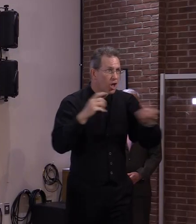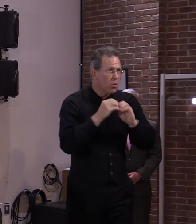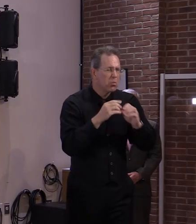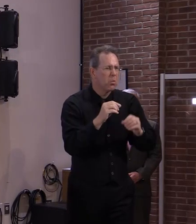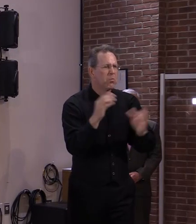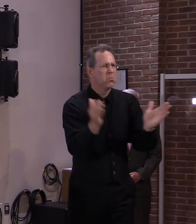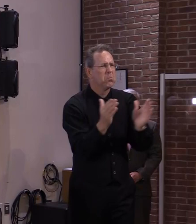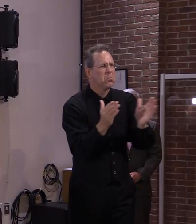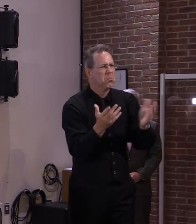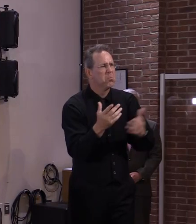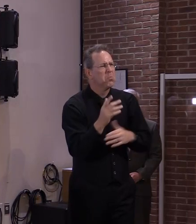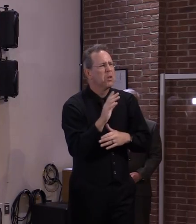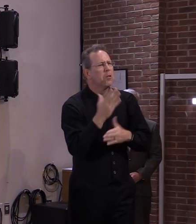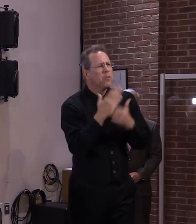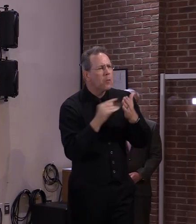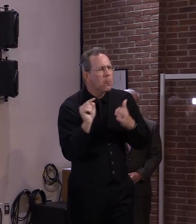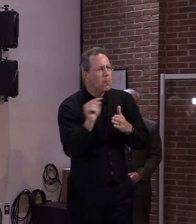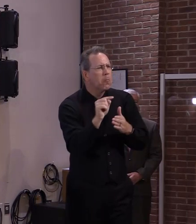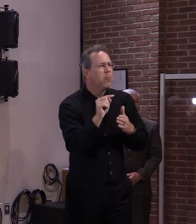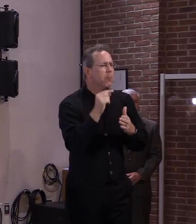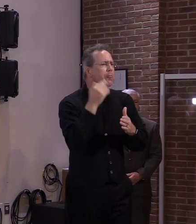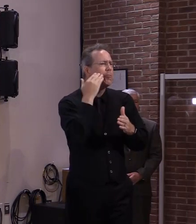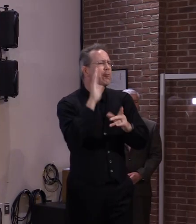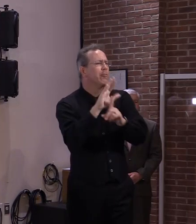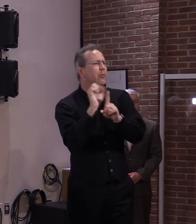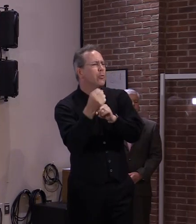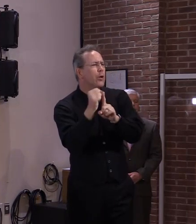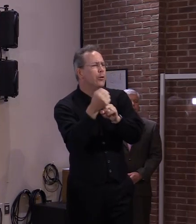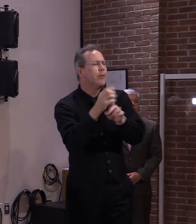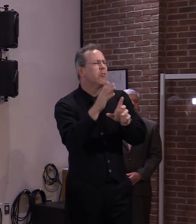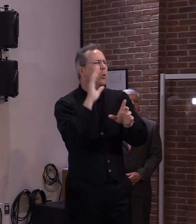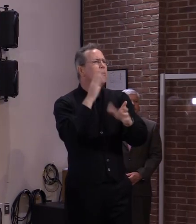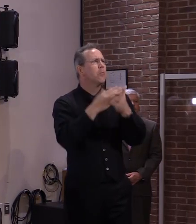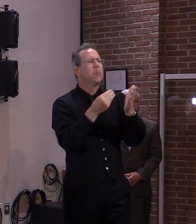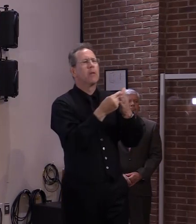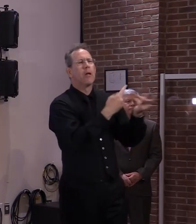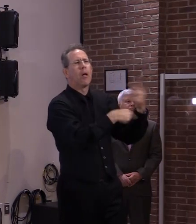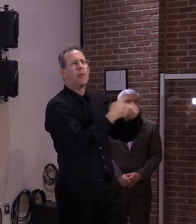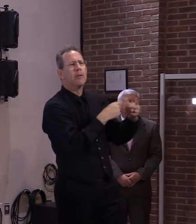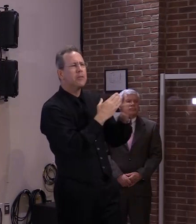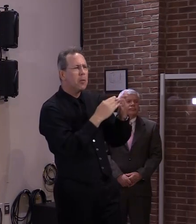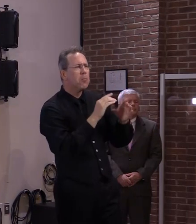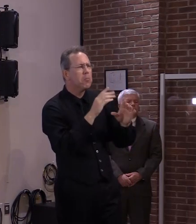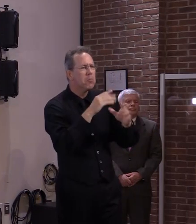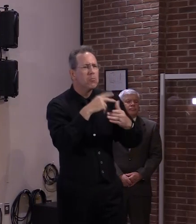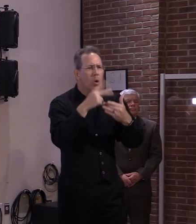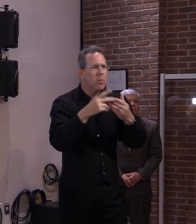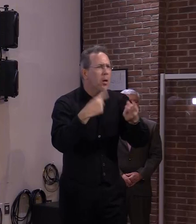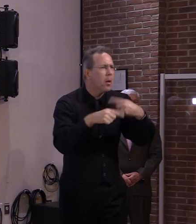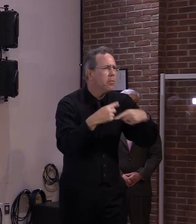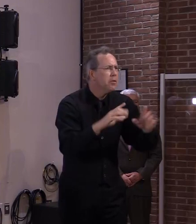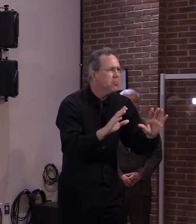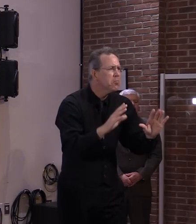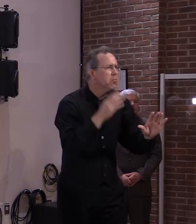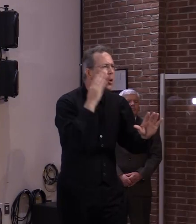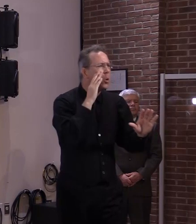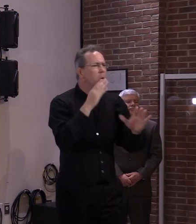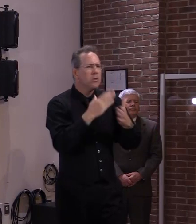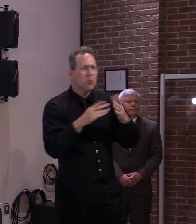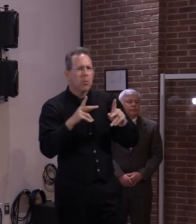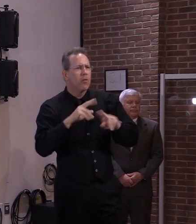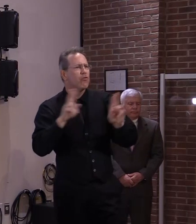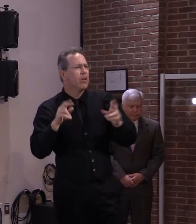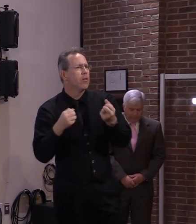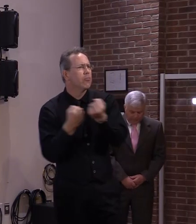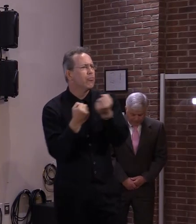for this and that there's ample assistance to help people pay their back rent and utilities. And even going forward for more